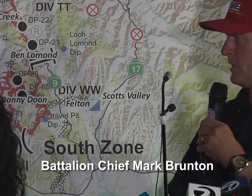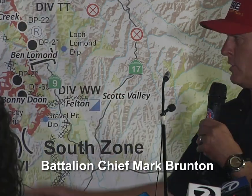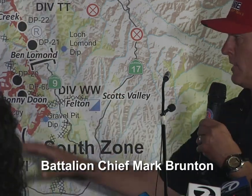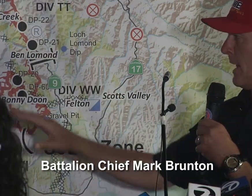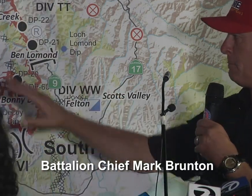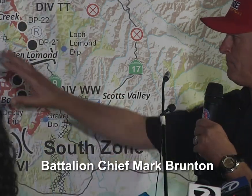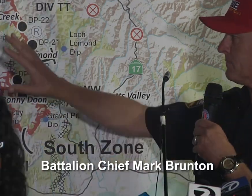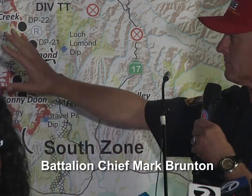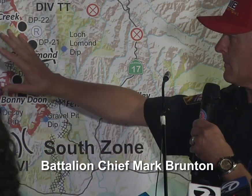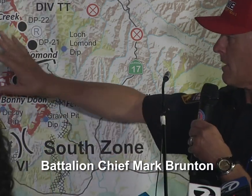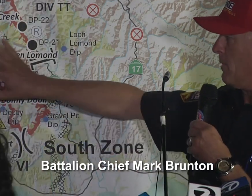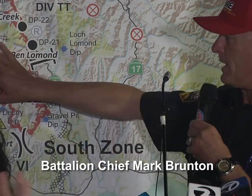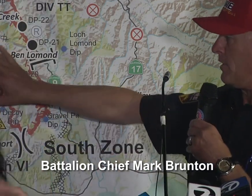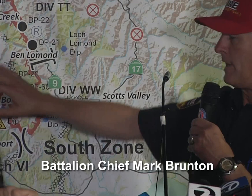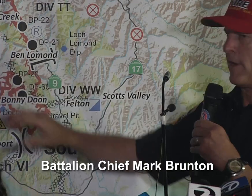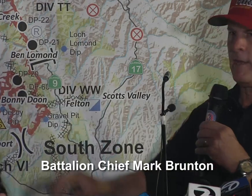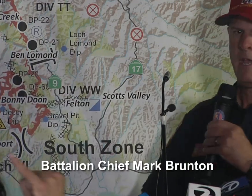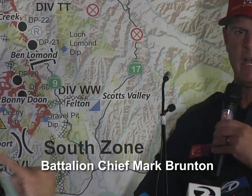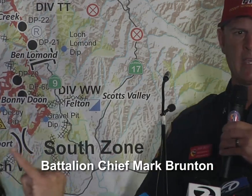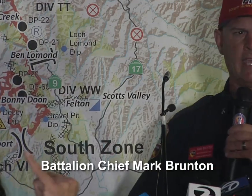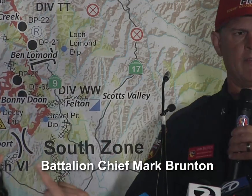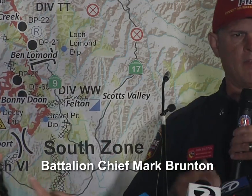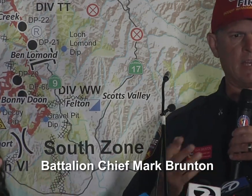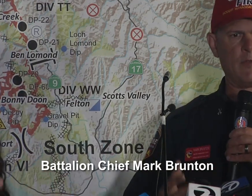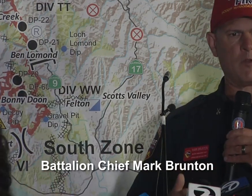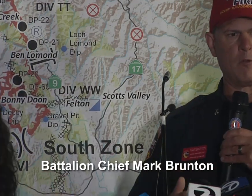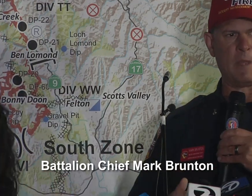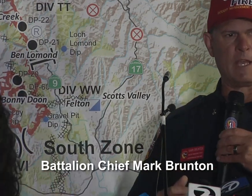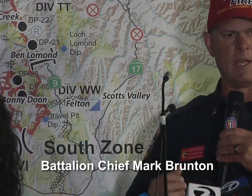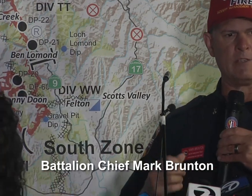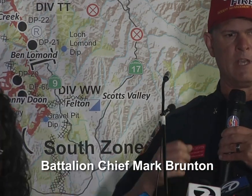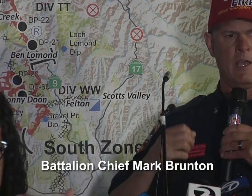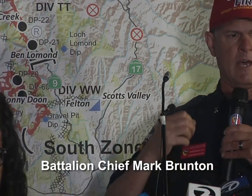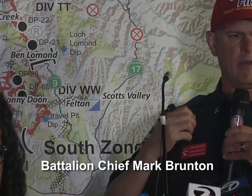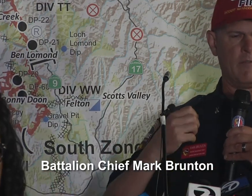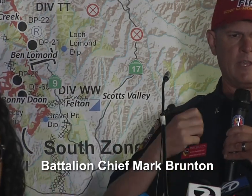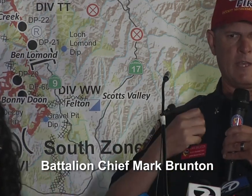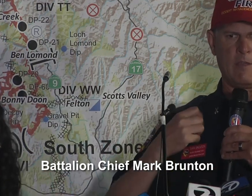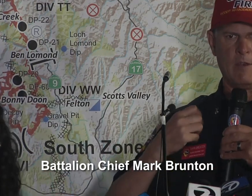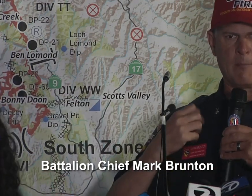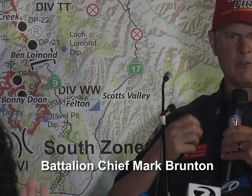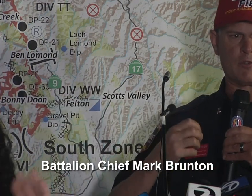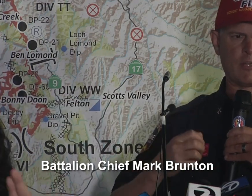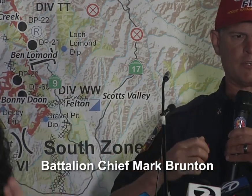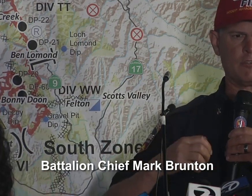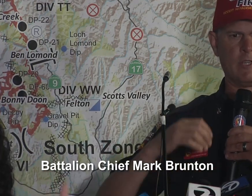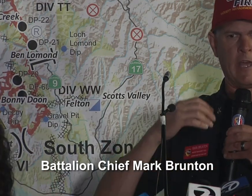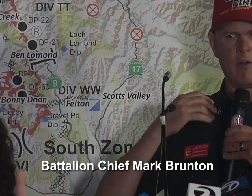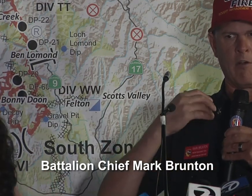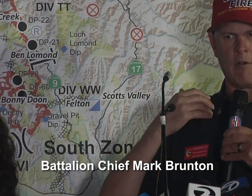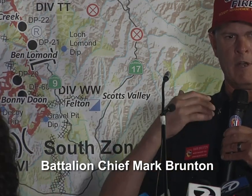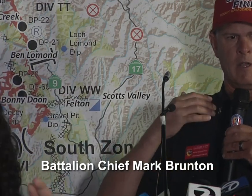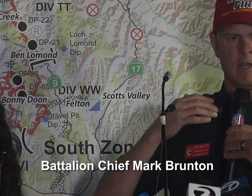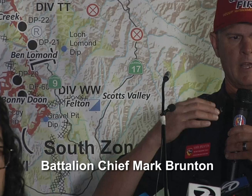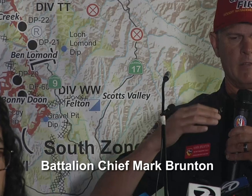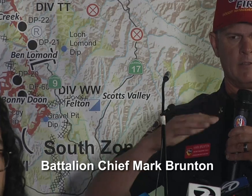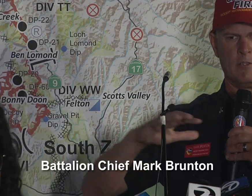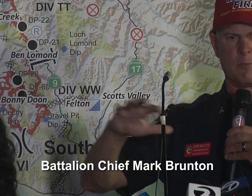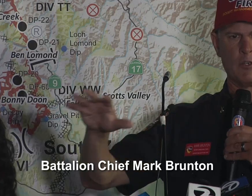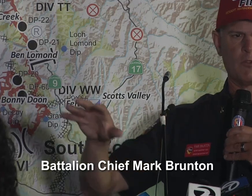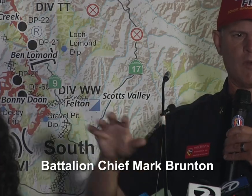diligently to do that. Bonding Dune area, again, very difficult because of the number of structures that are